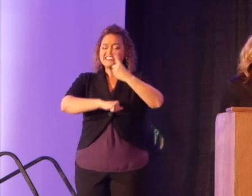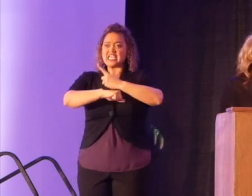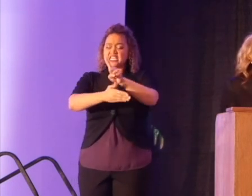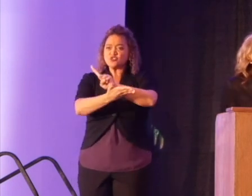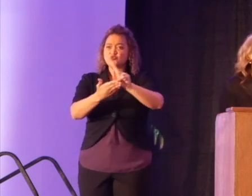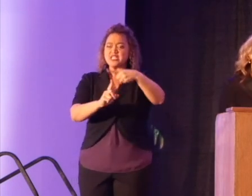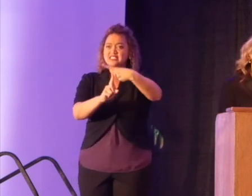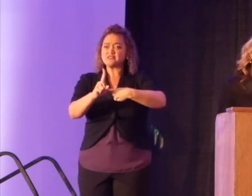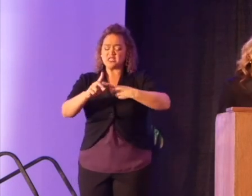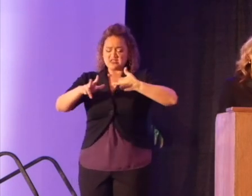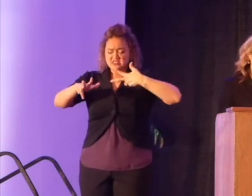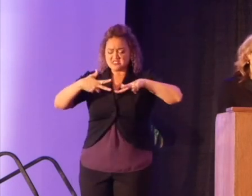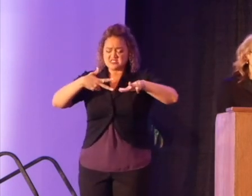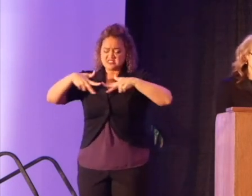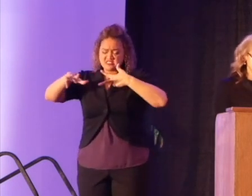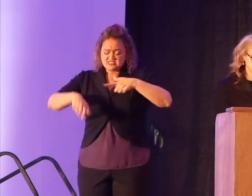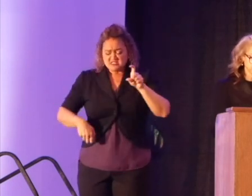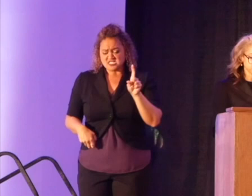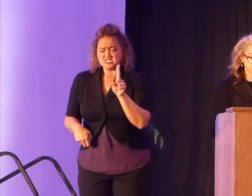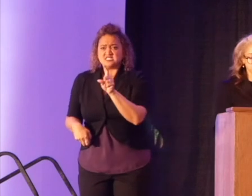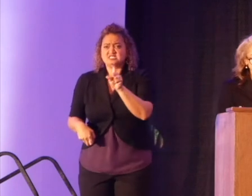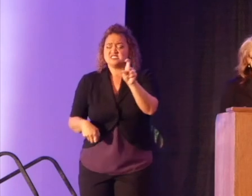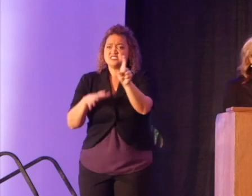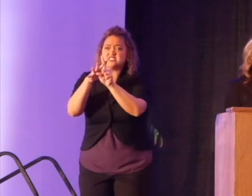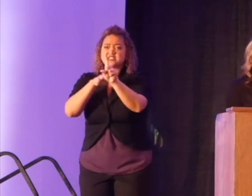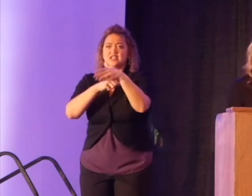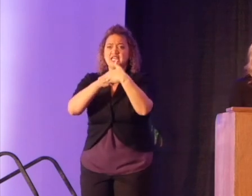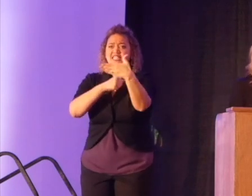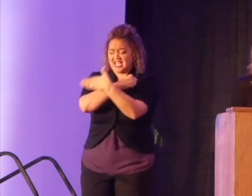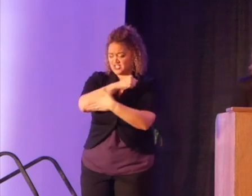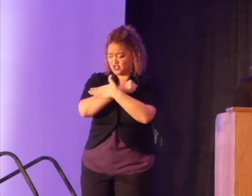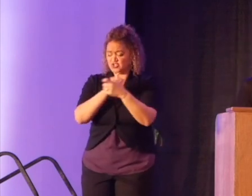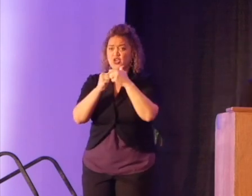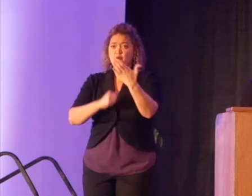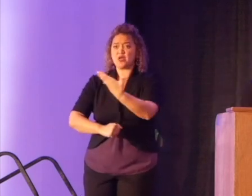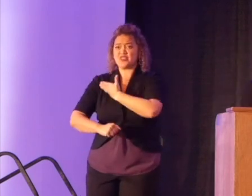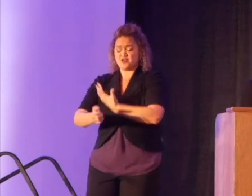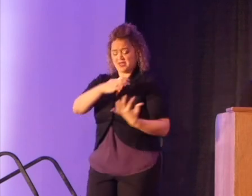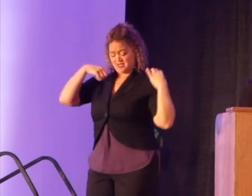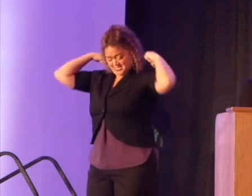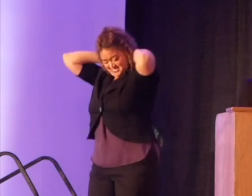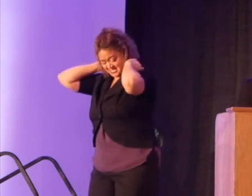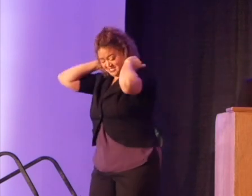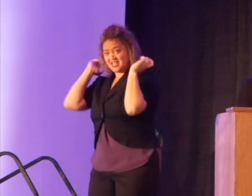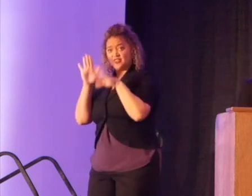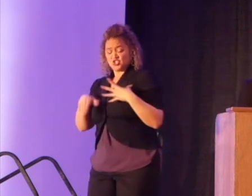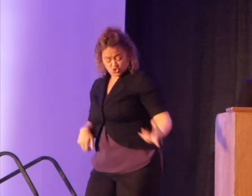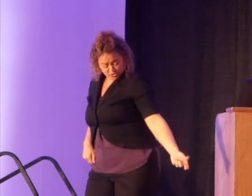weeks, and months of walking to flee another country with only their babies on their backs and children in tow